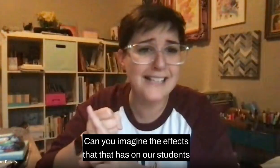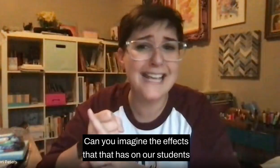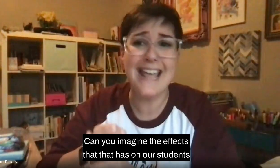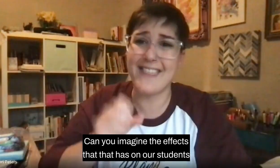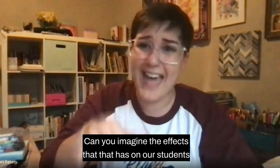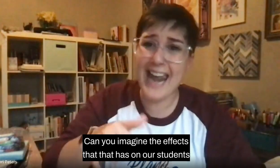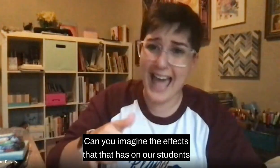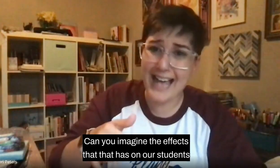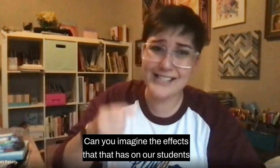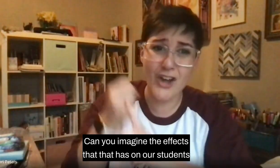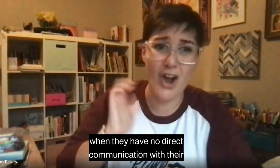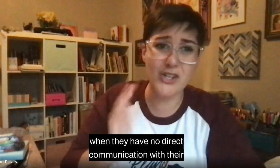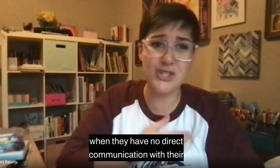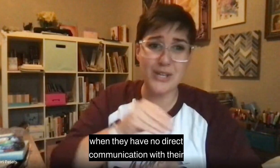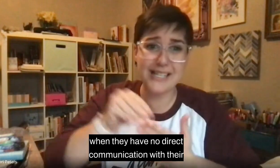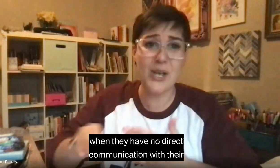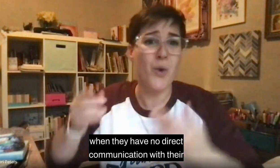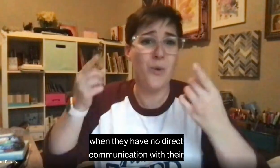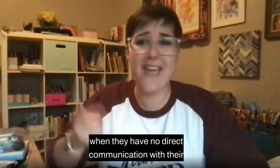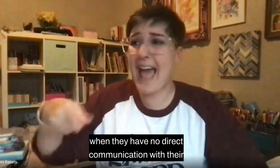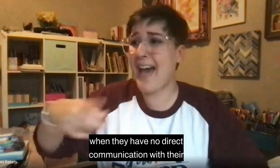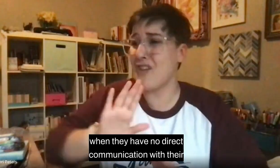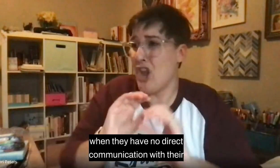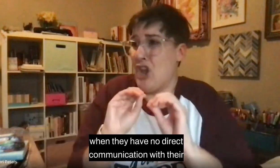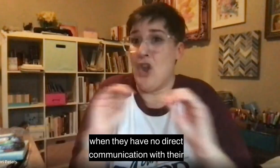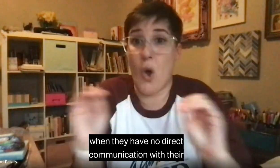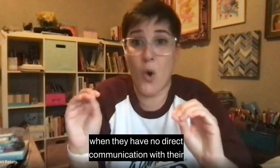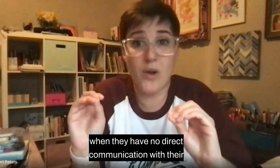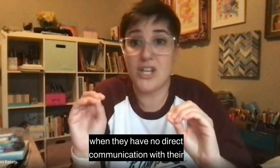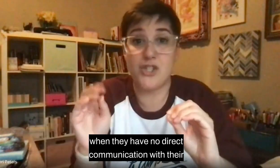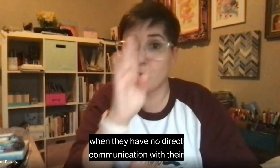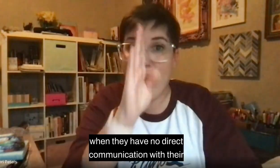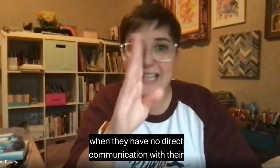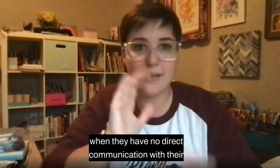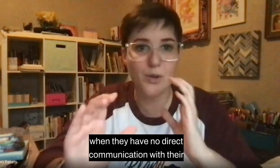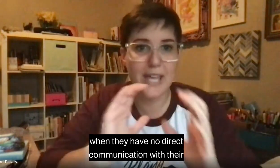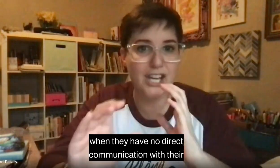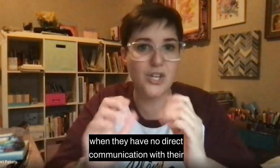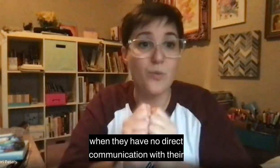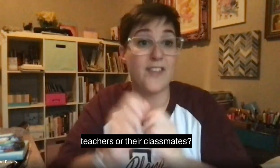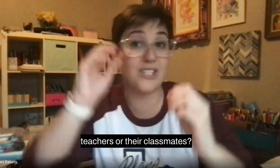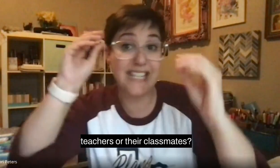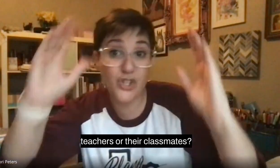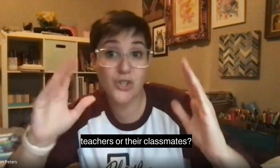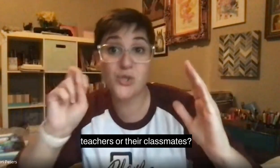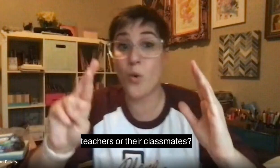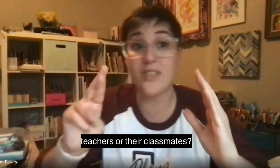that that has on our students when they have no direct communication with their teachers or their